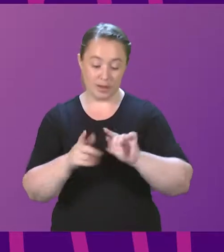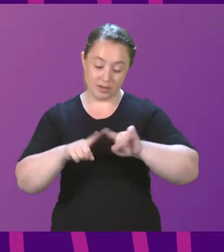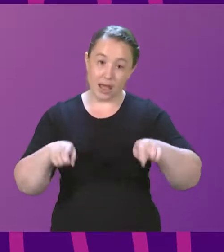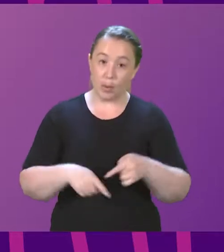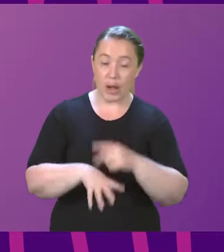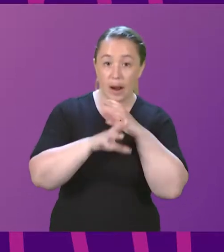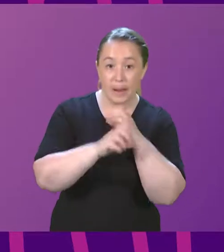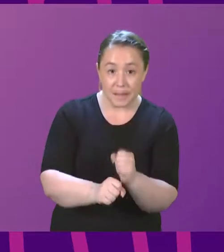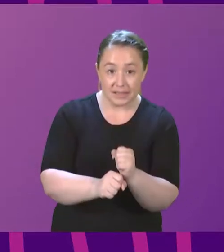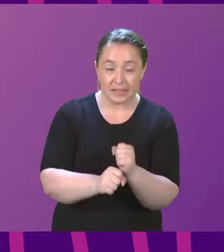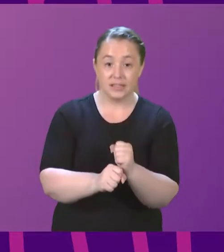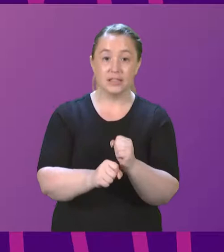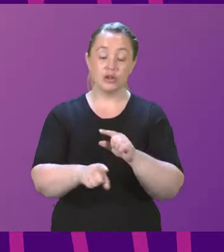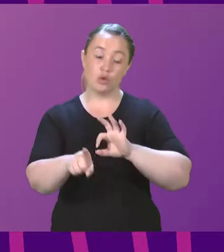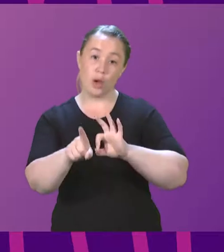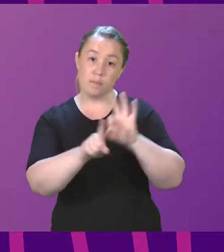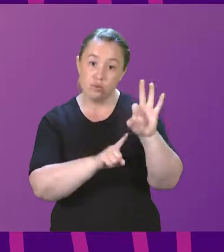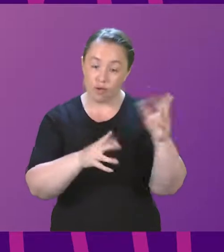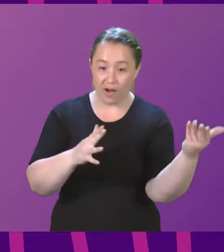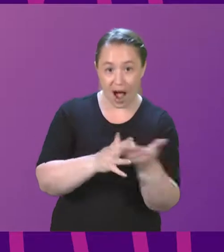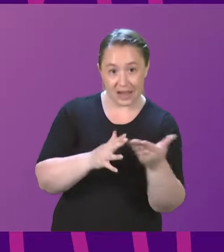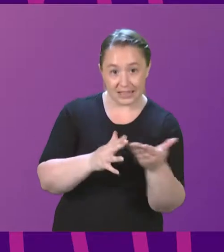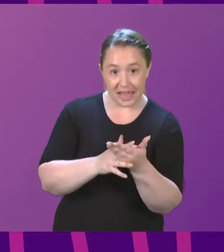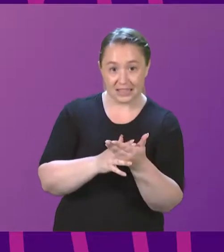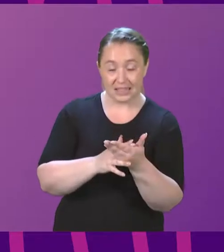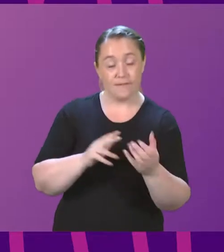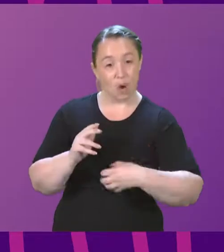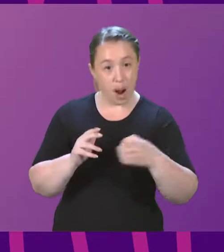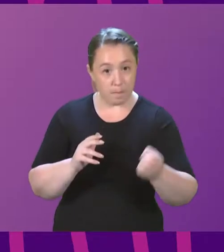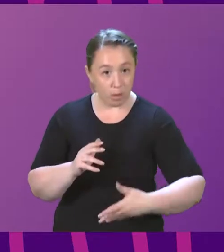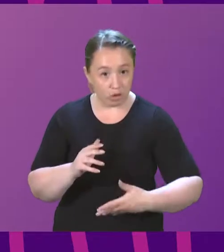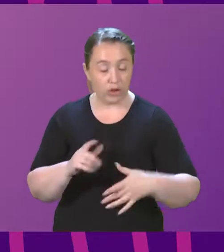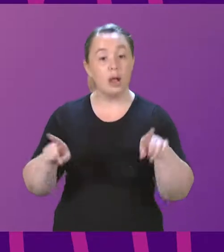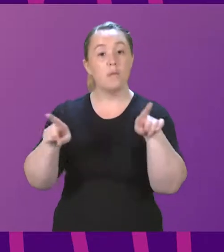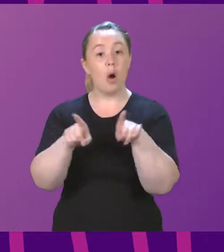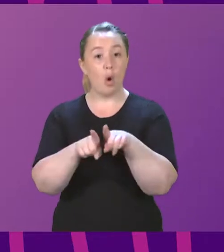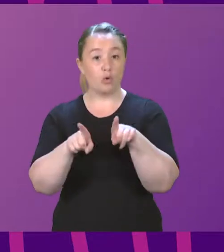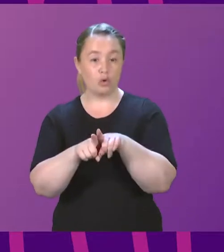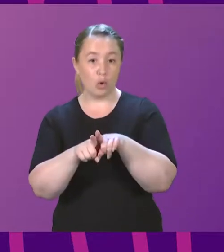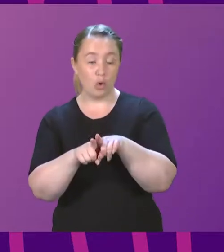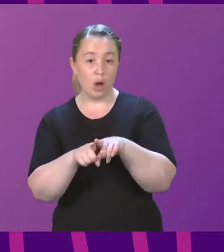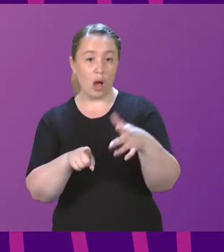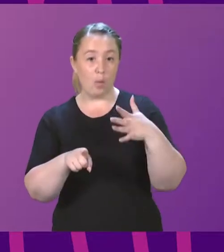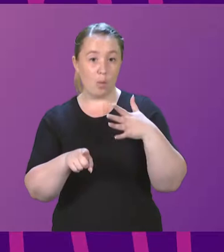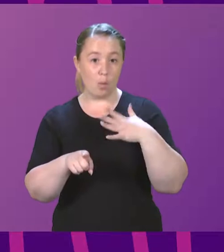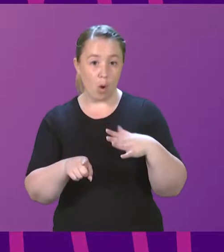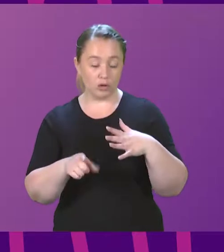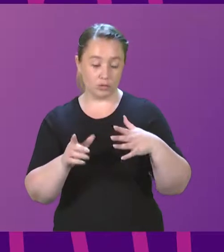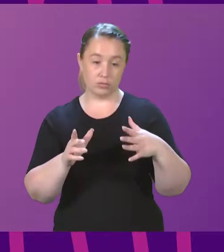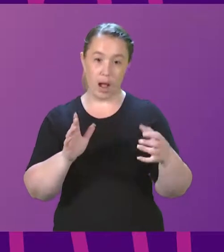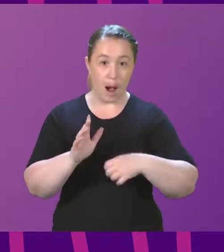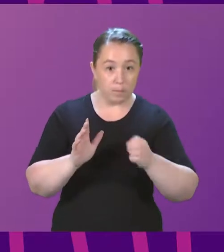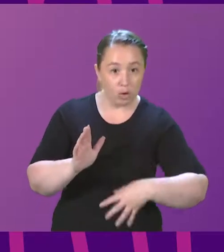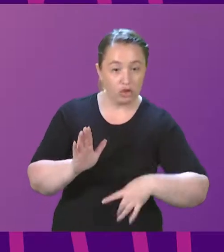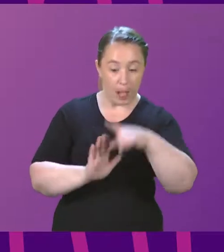improving access to abortion and committed us to retaining the current abortion legislation